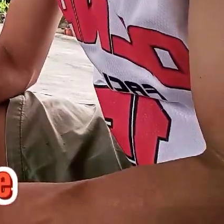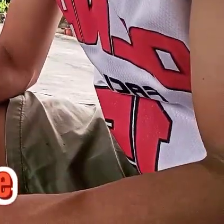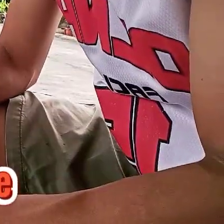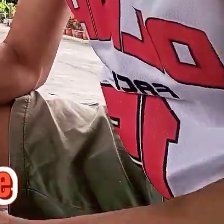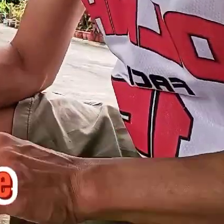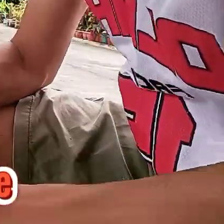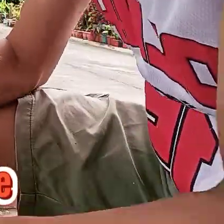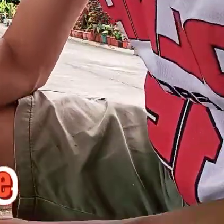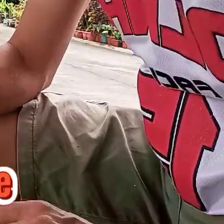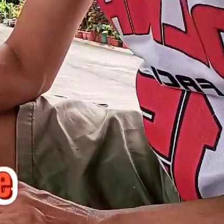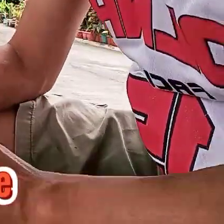so that I can something, but it